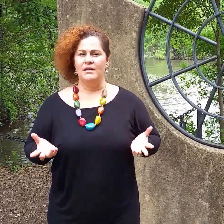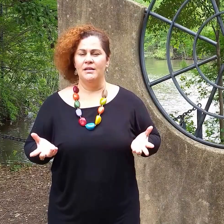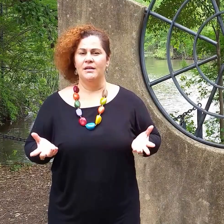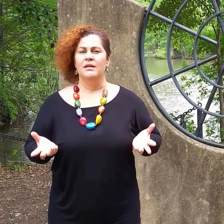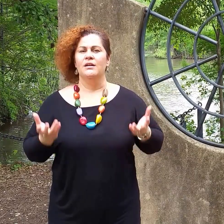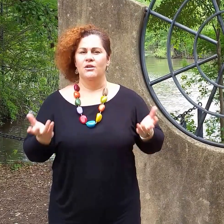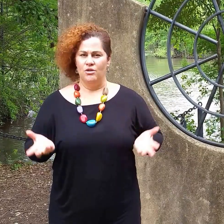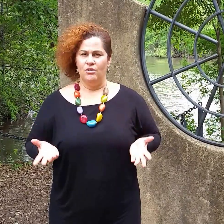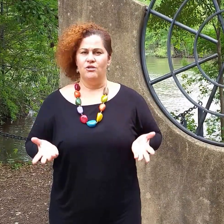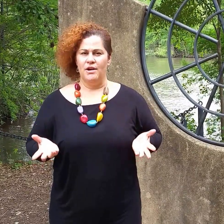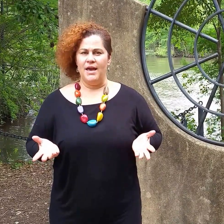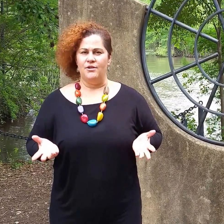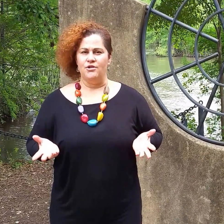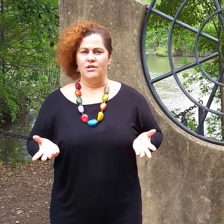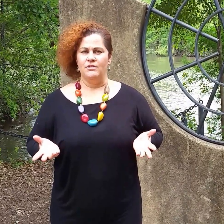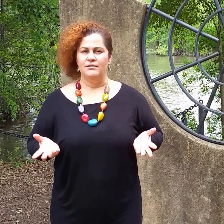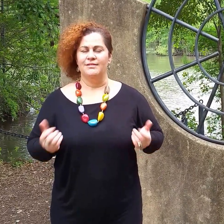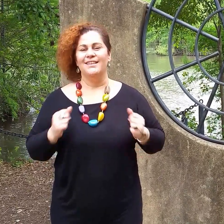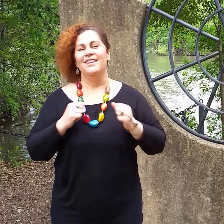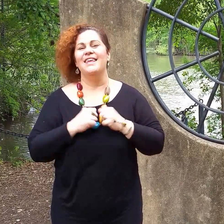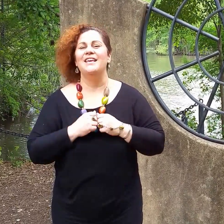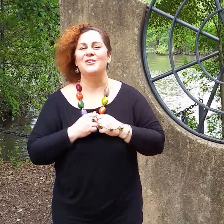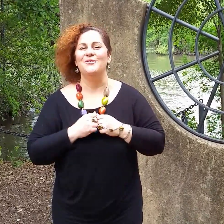your energy. Thank you.